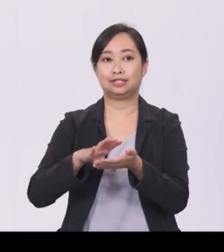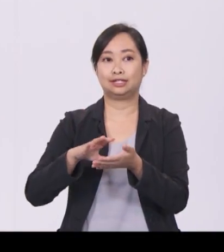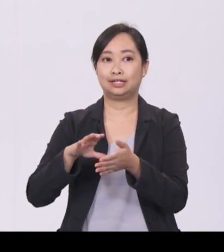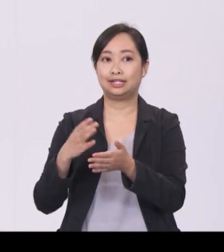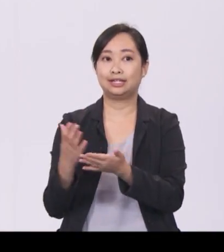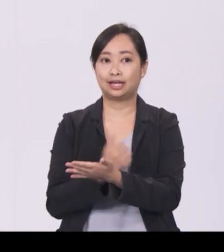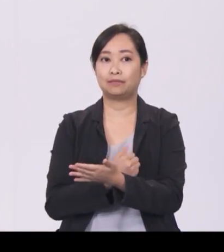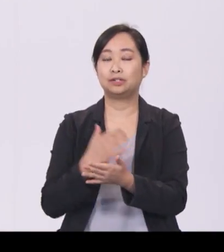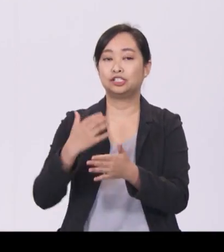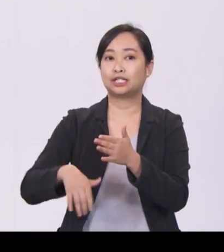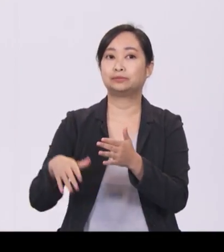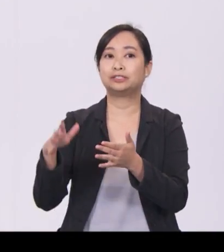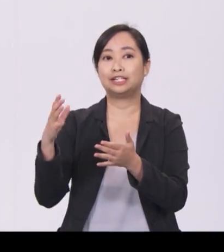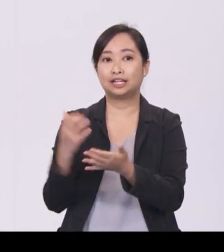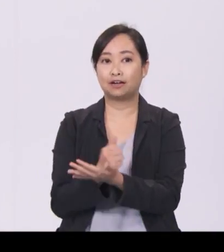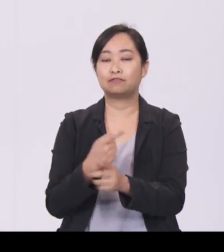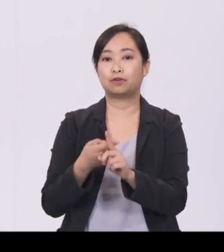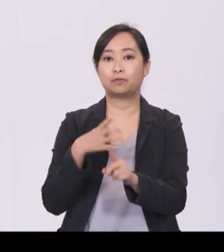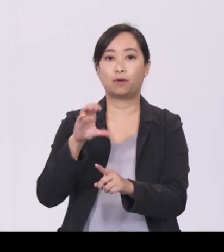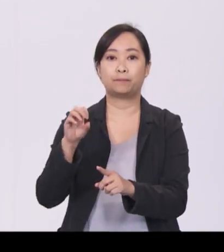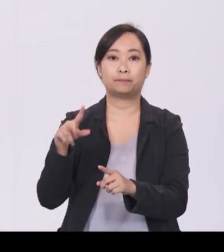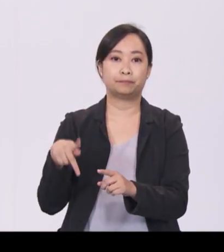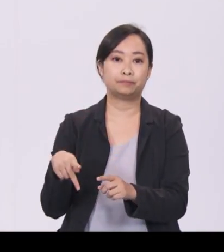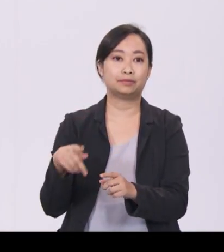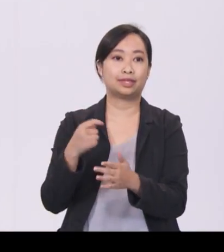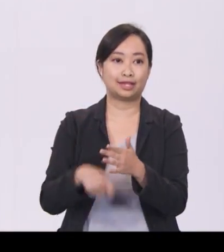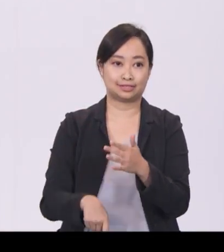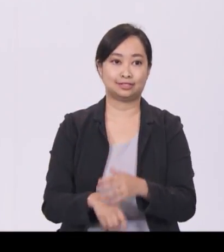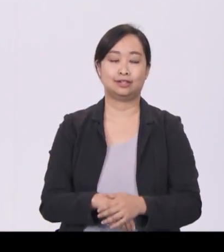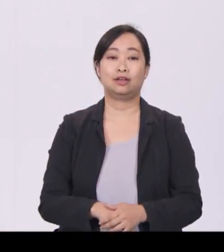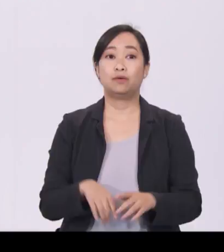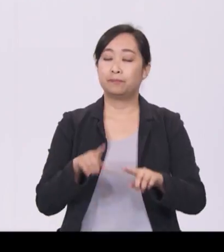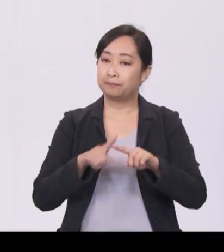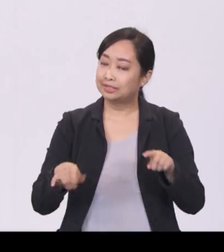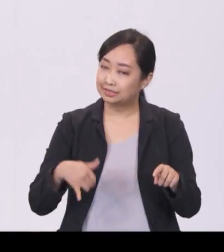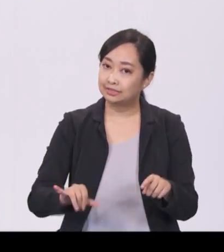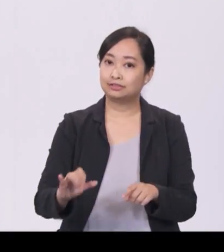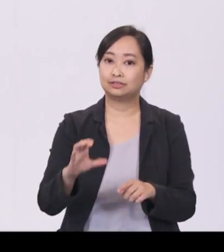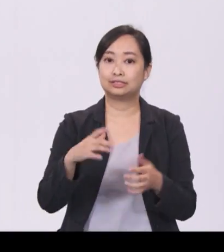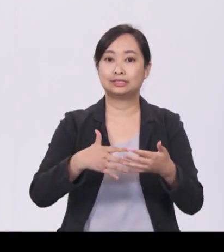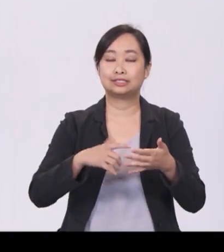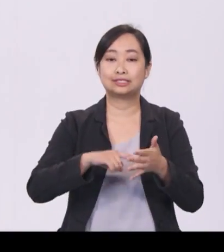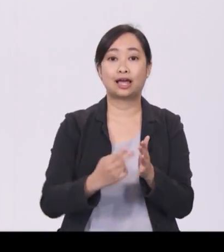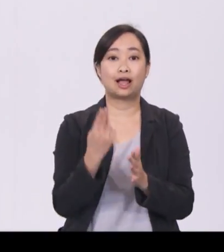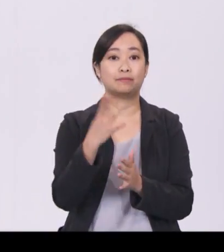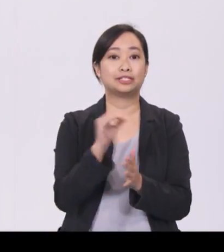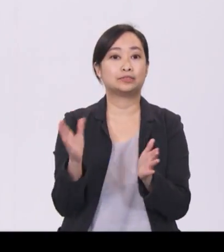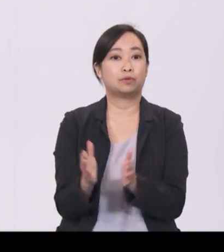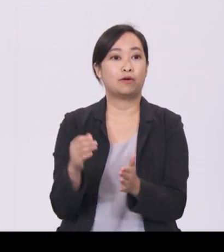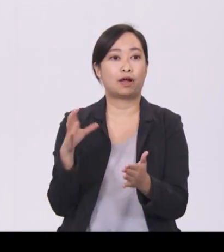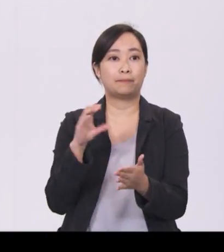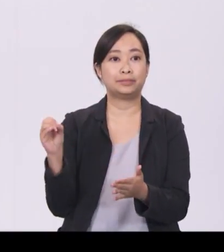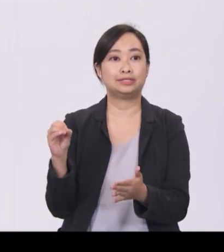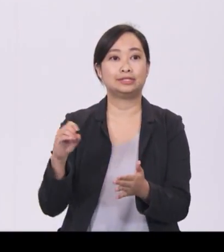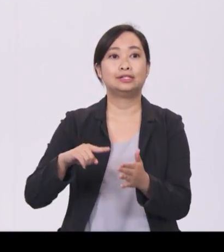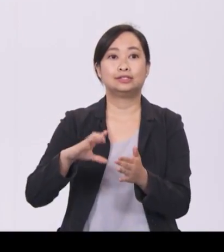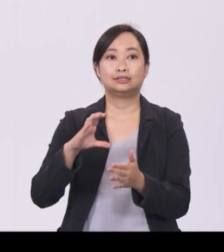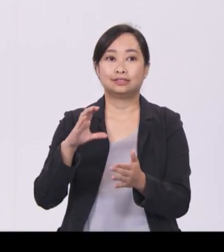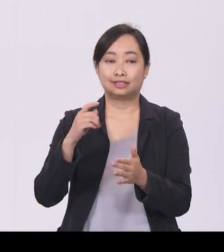Even with these adjustments, corporate tax will remain low for start-ups in smaller firms. For a taxable income of